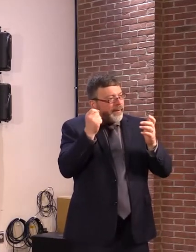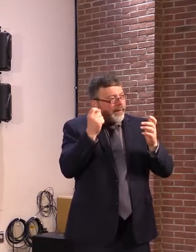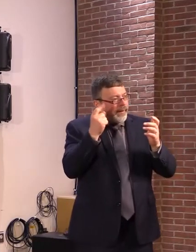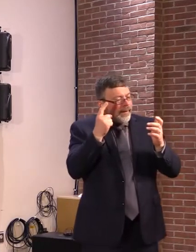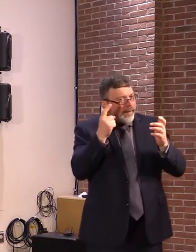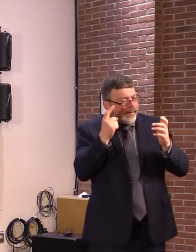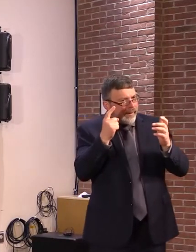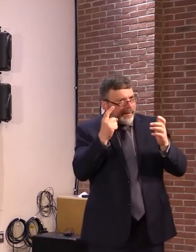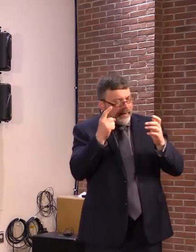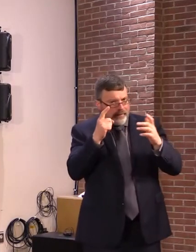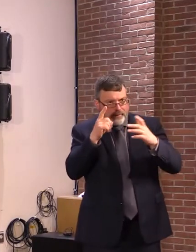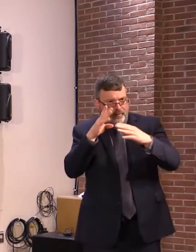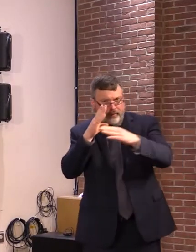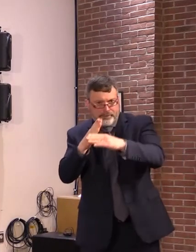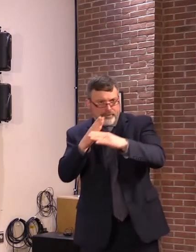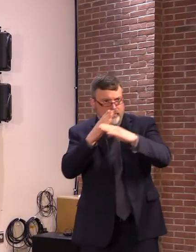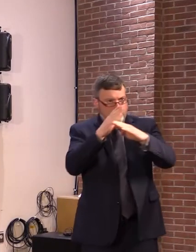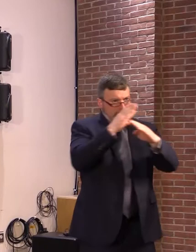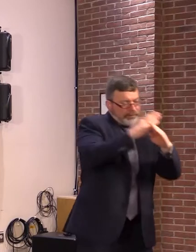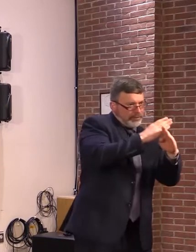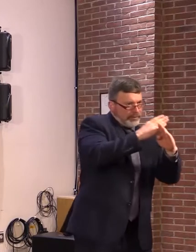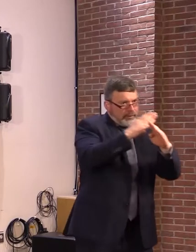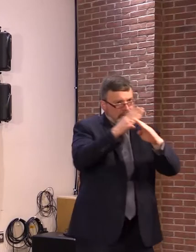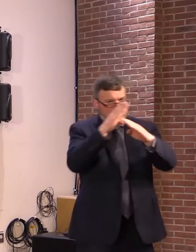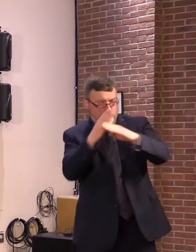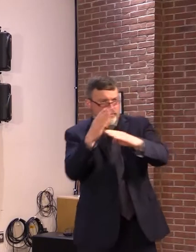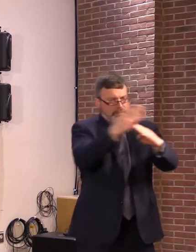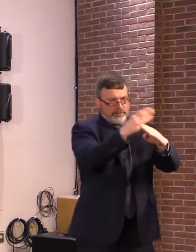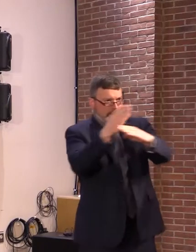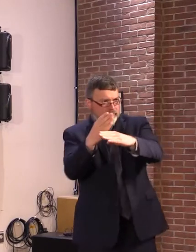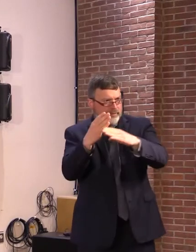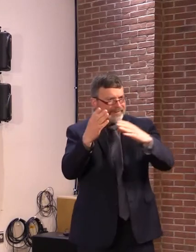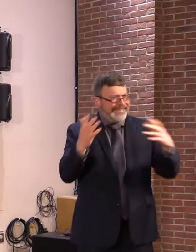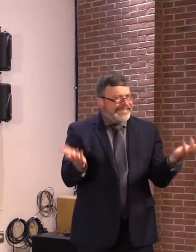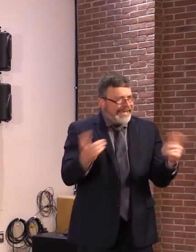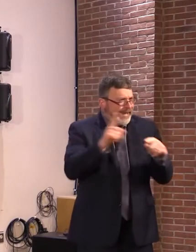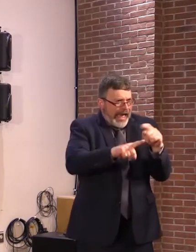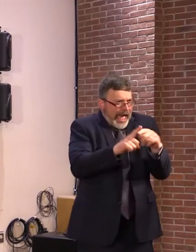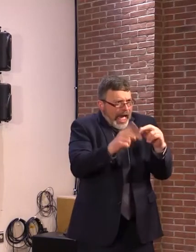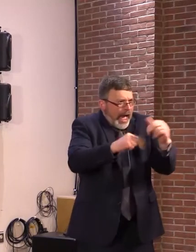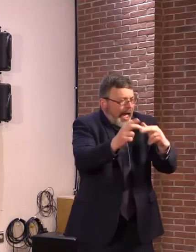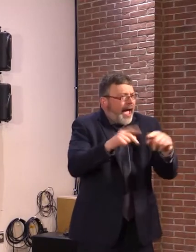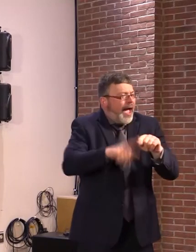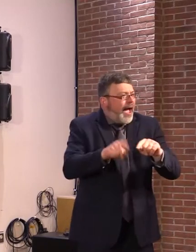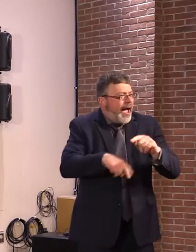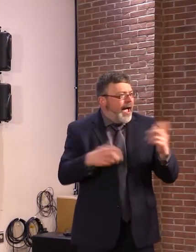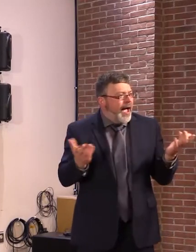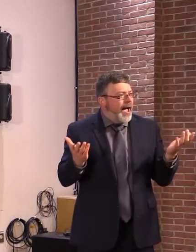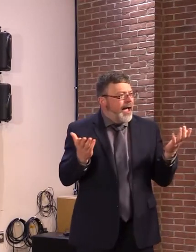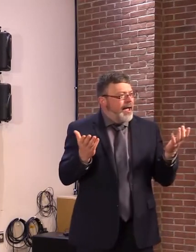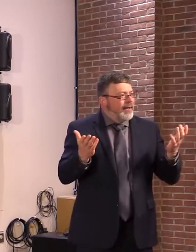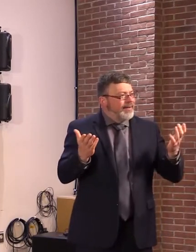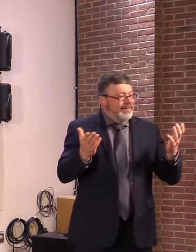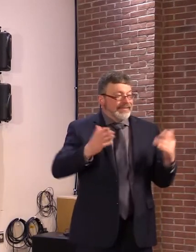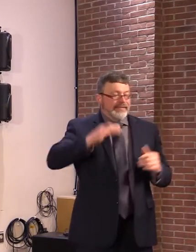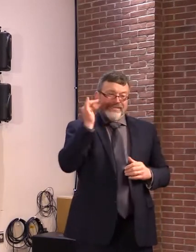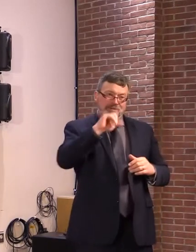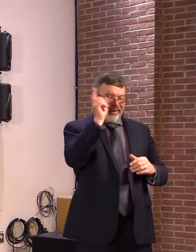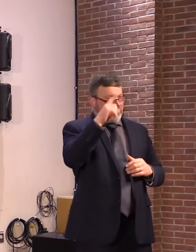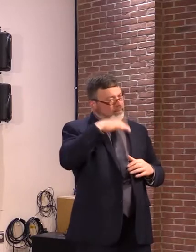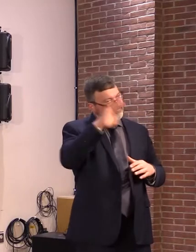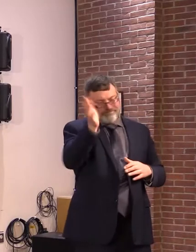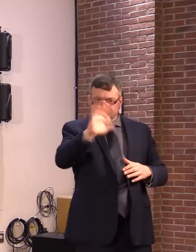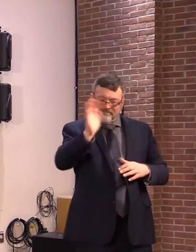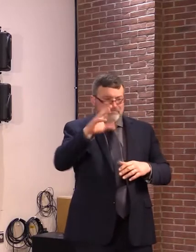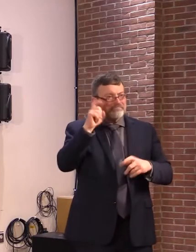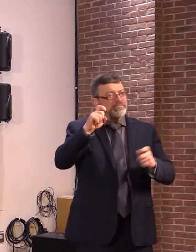passing a law that aggressively is accompanied by aggressive moves to house human beings where we